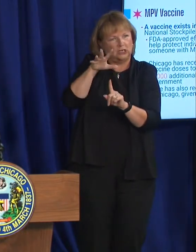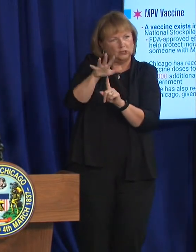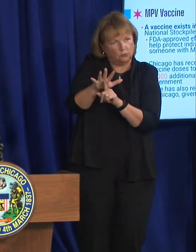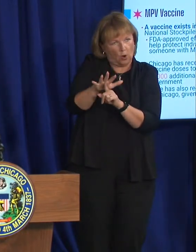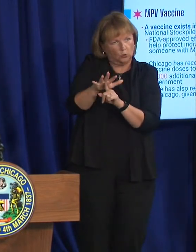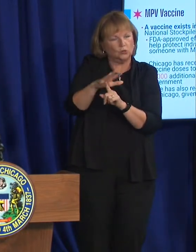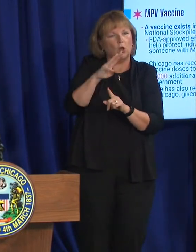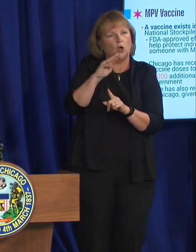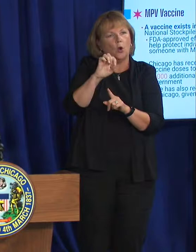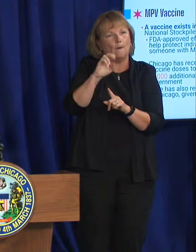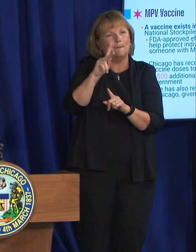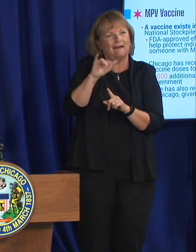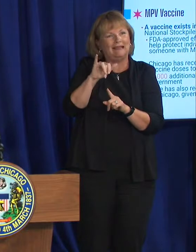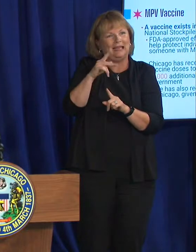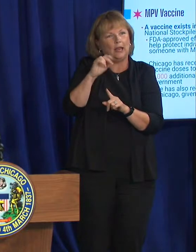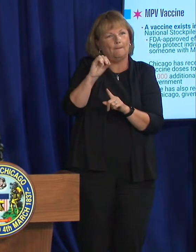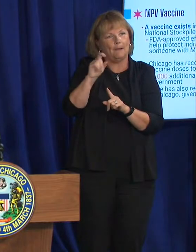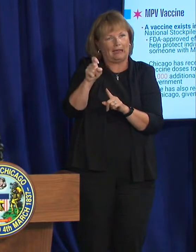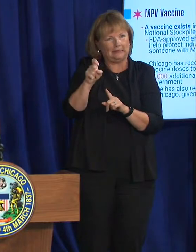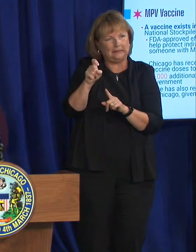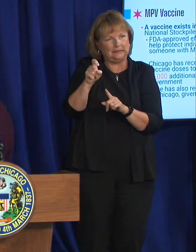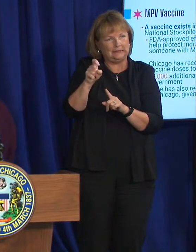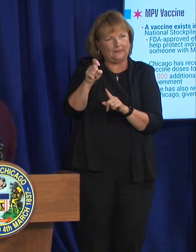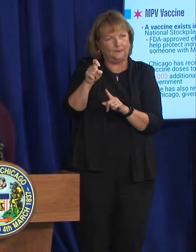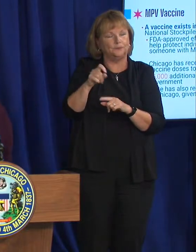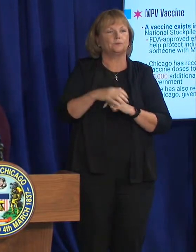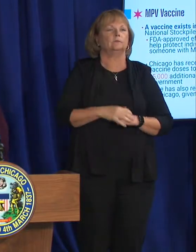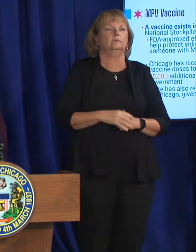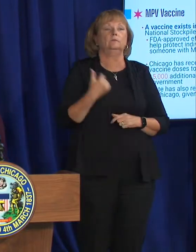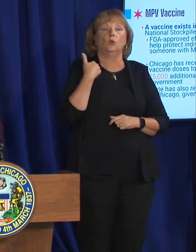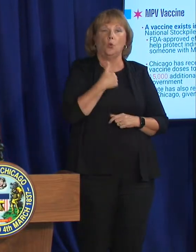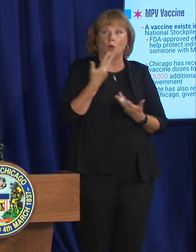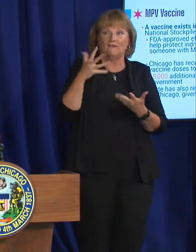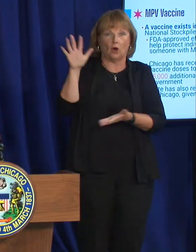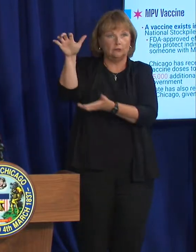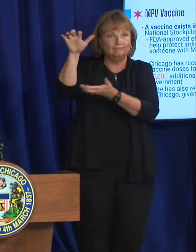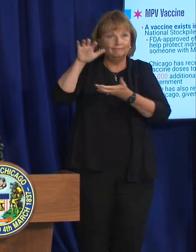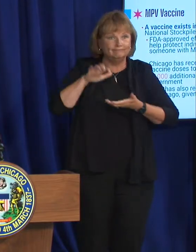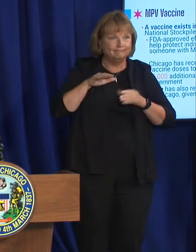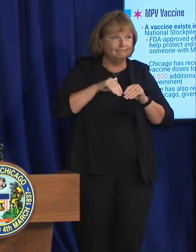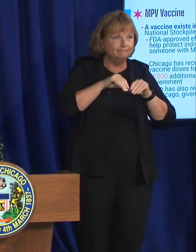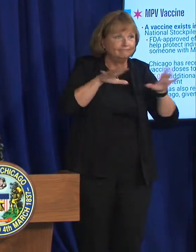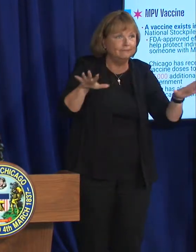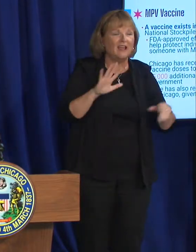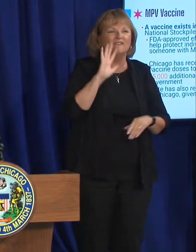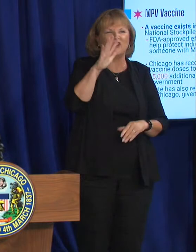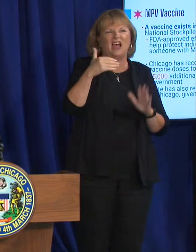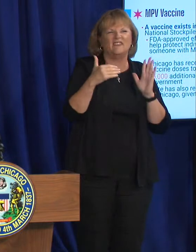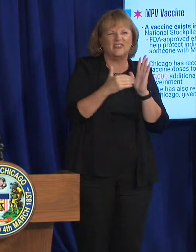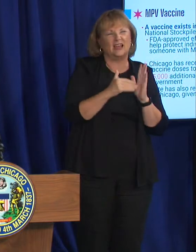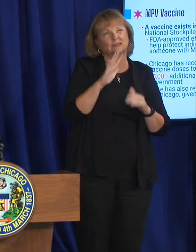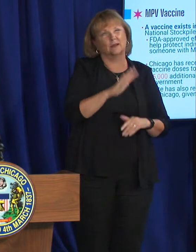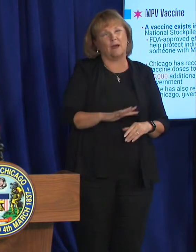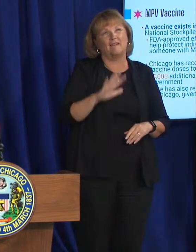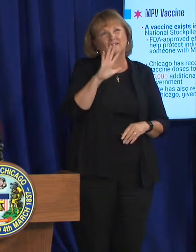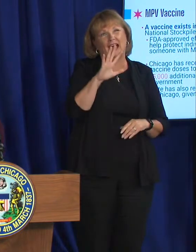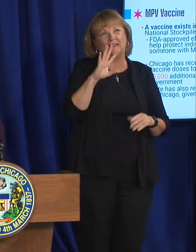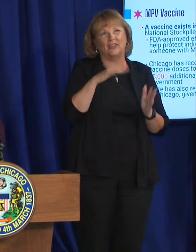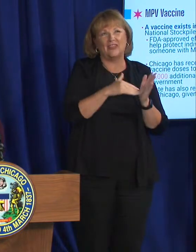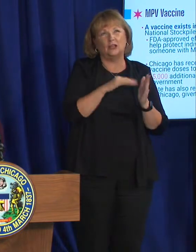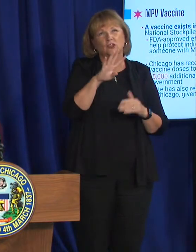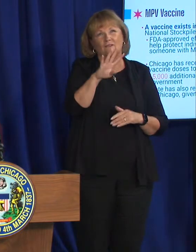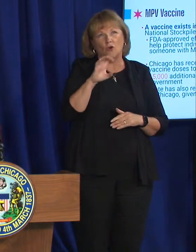to monkeypox. We have received and already distributed about 5000. It's about 5400 now